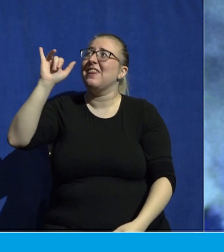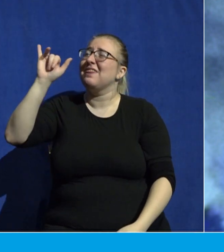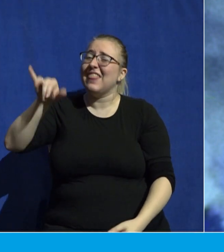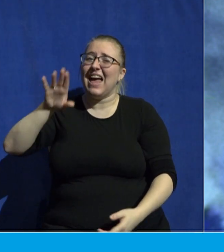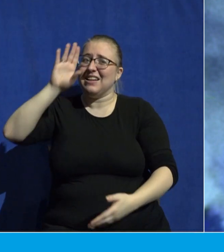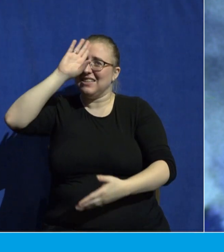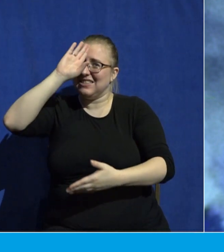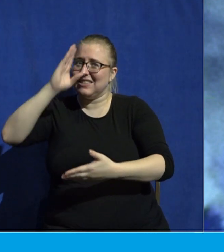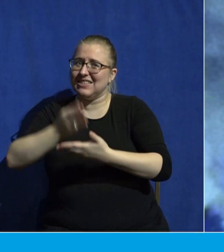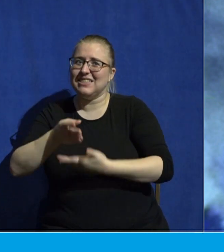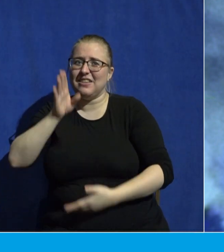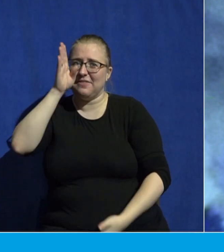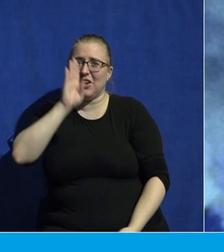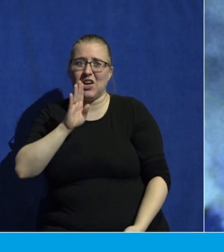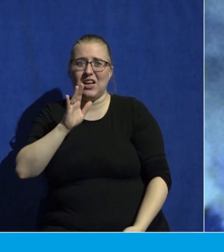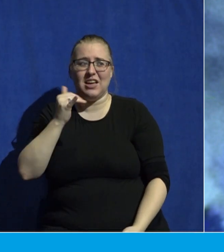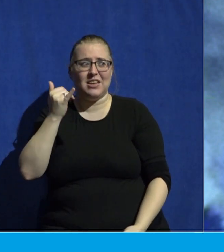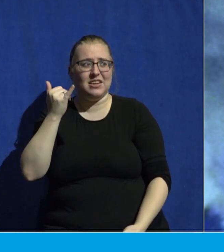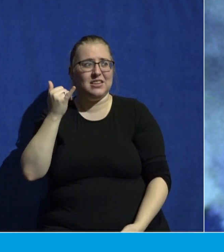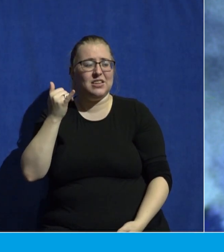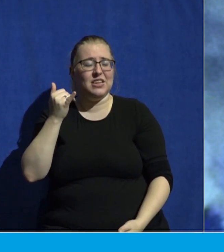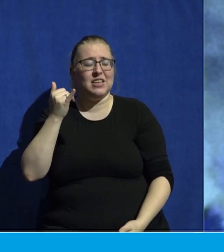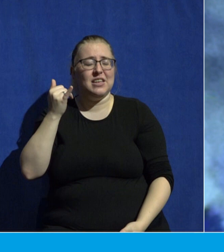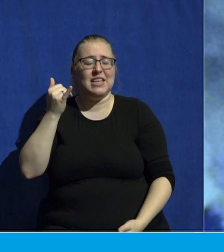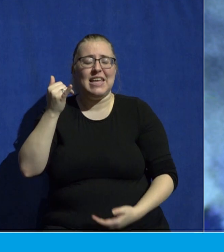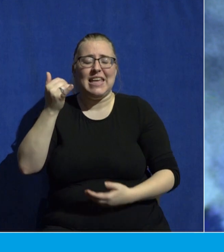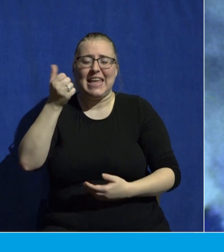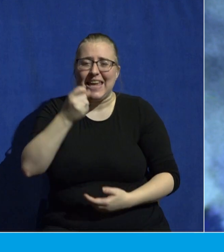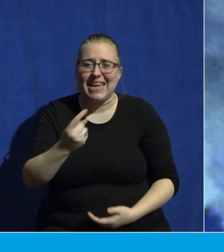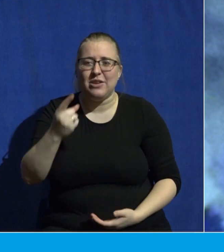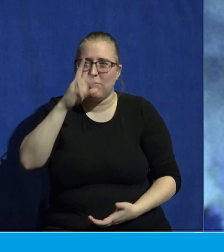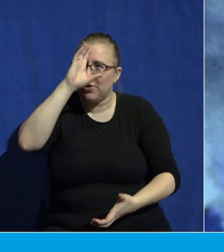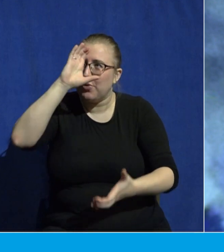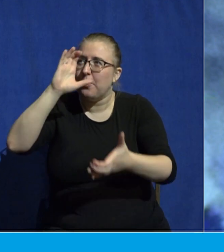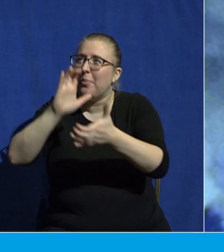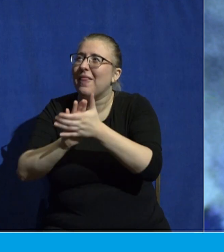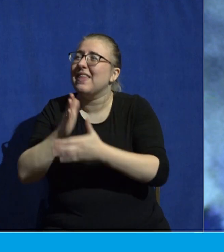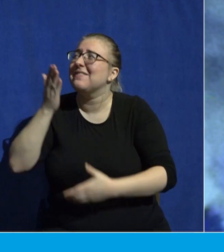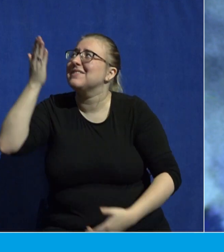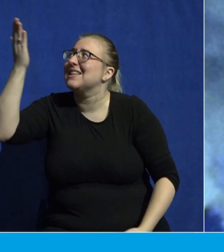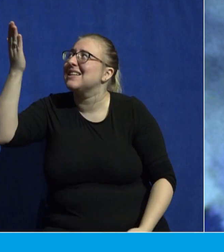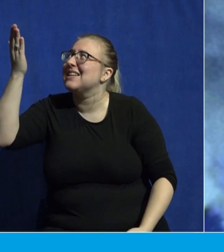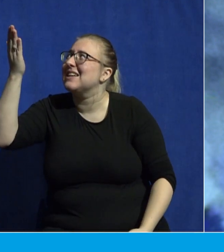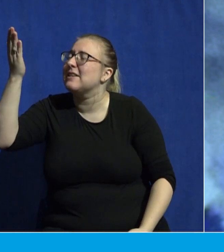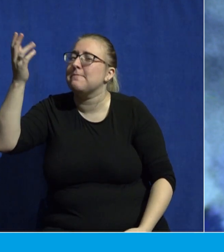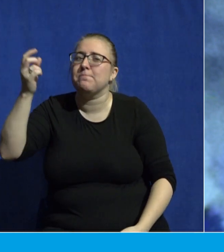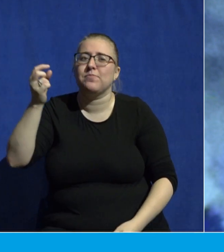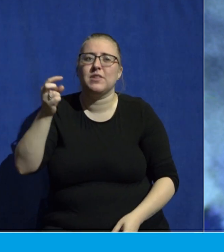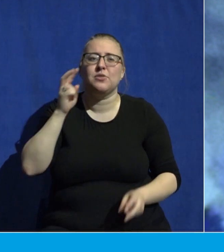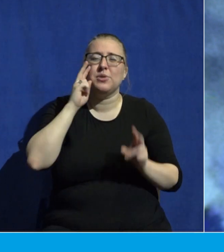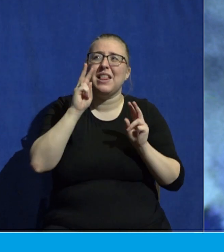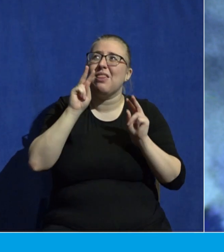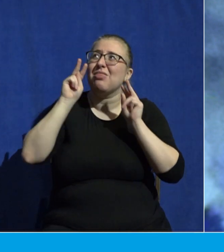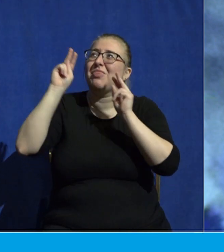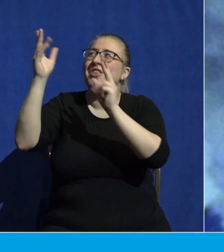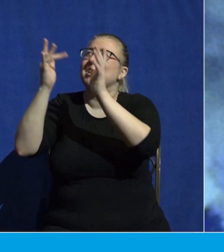believes in him, would you look to Jesus in this way? Would you